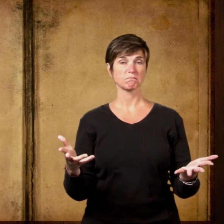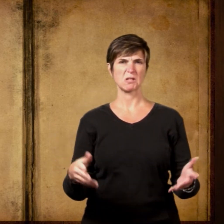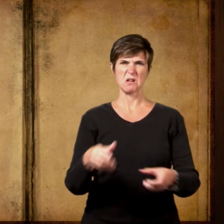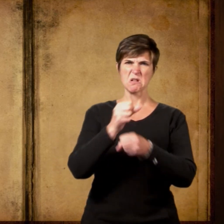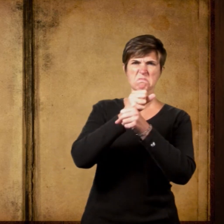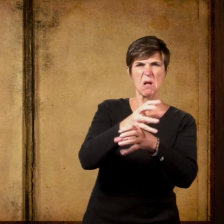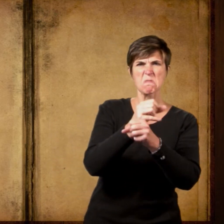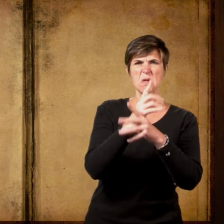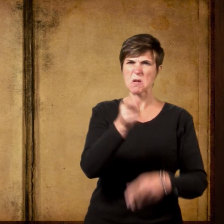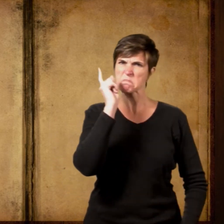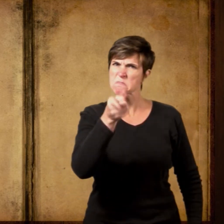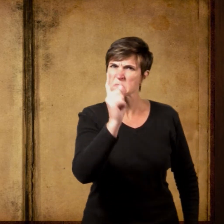Scolding